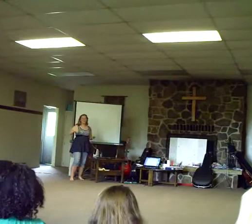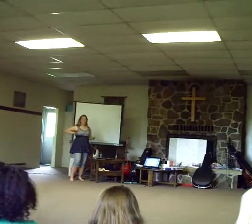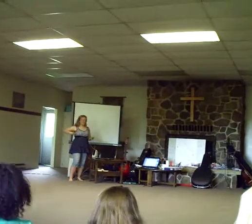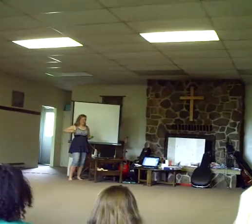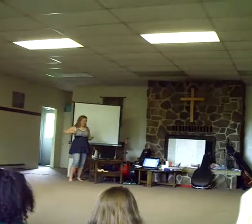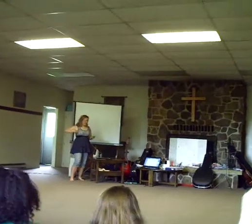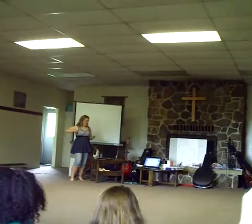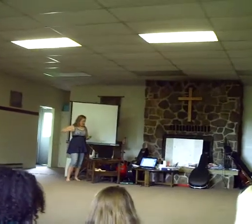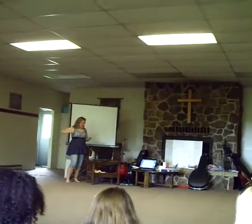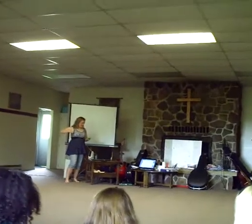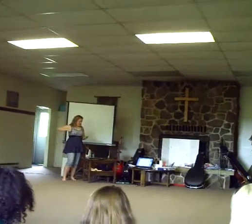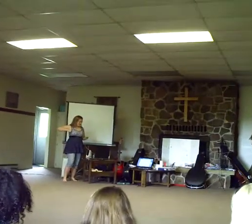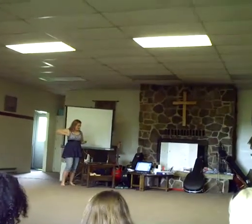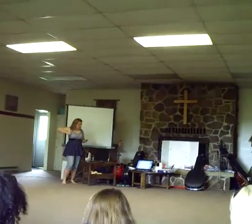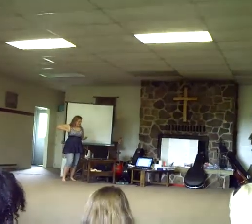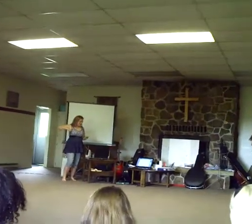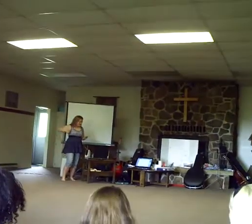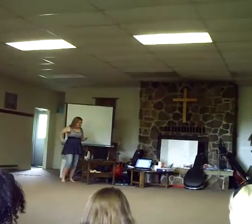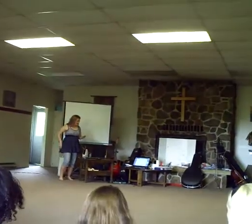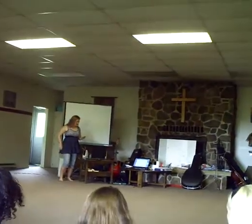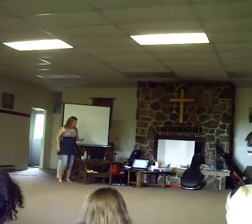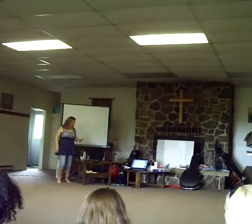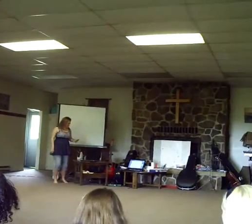care. Yeah.